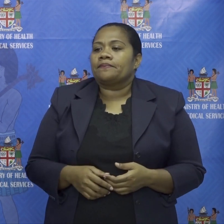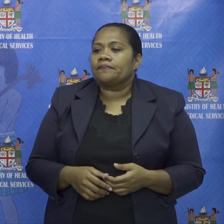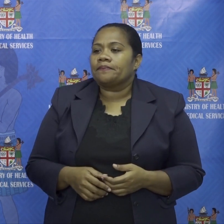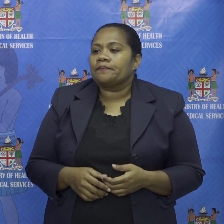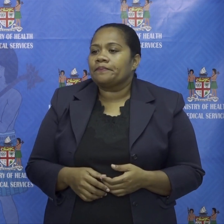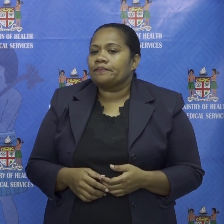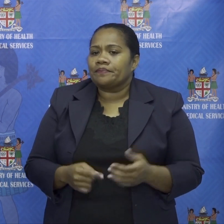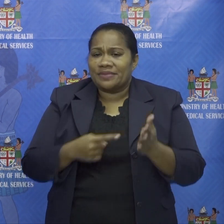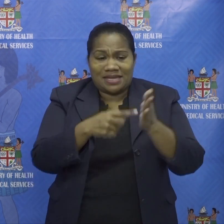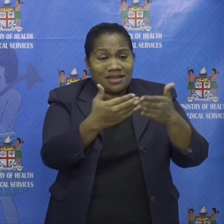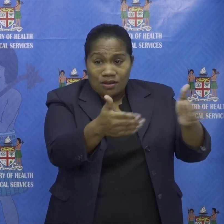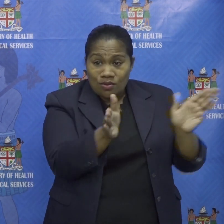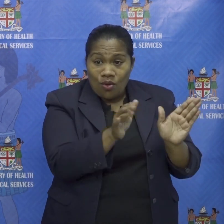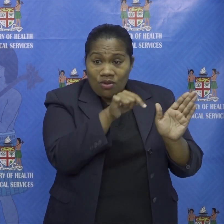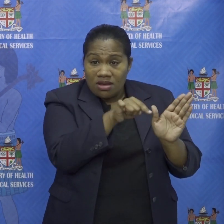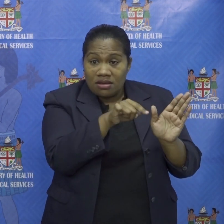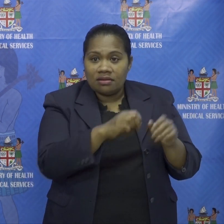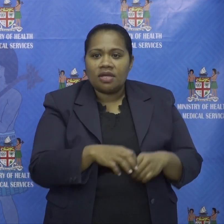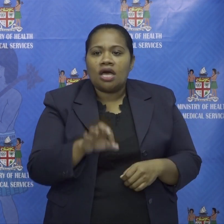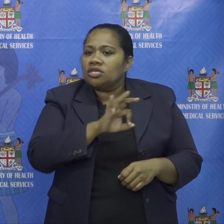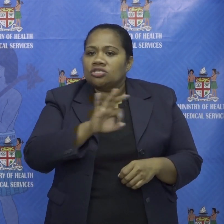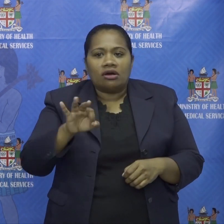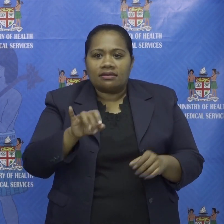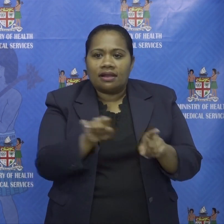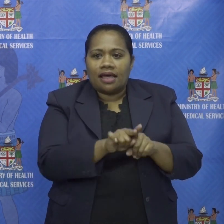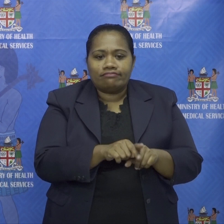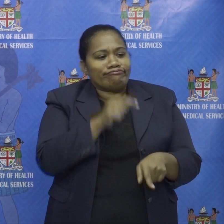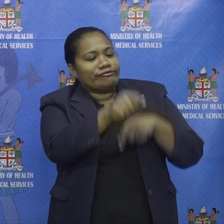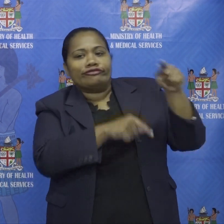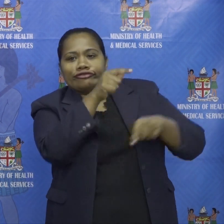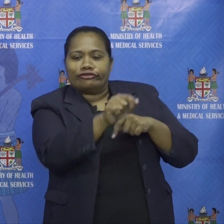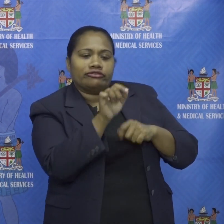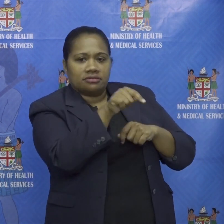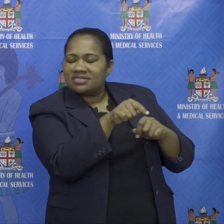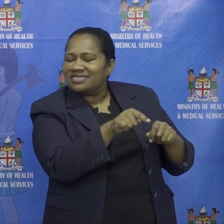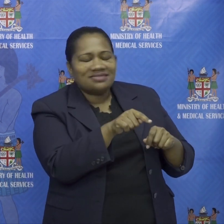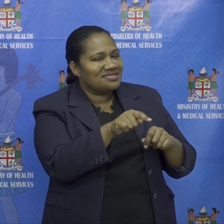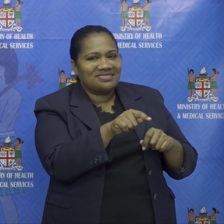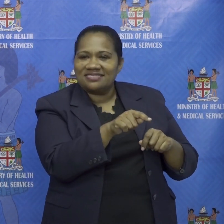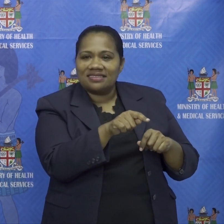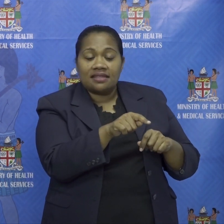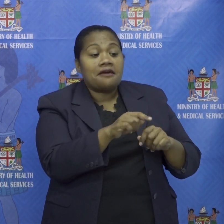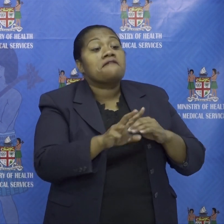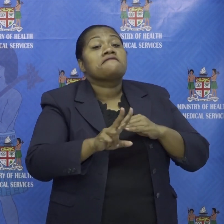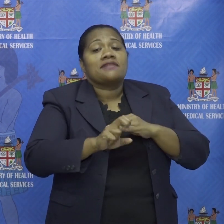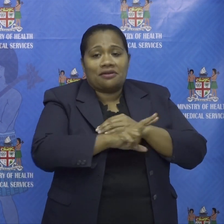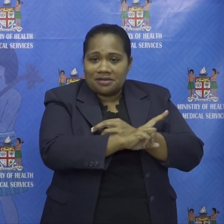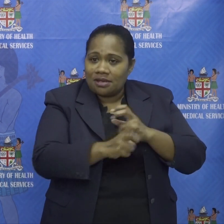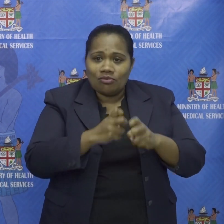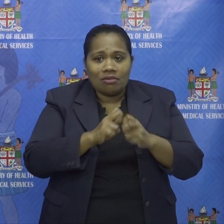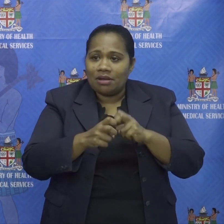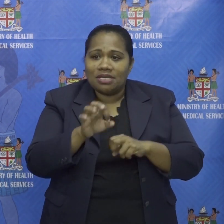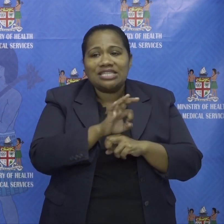tanua is not the area of stigmatization it's just an area the virus is the problem of the area that's what i want